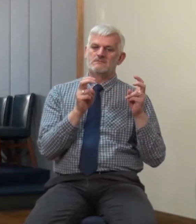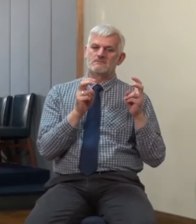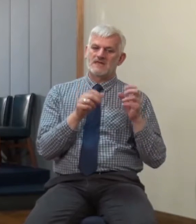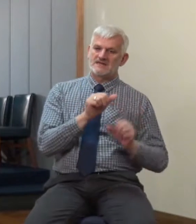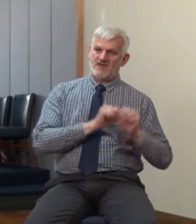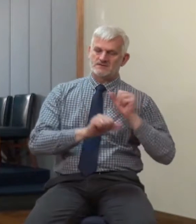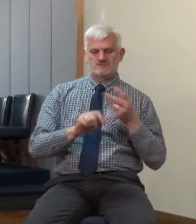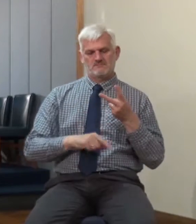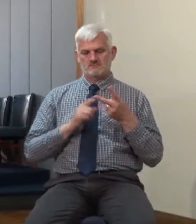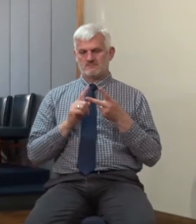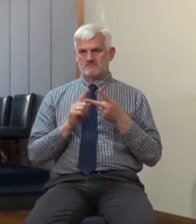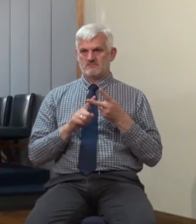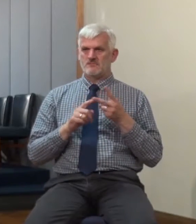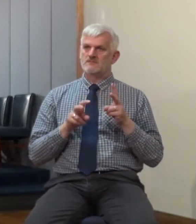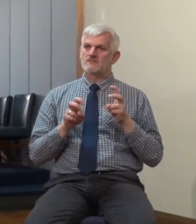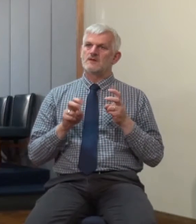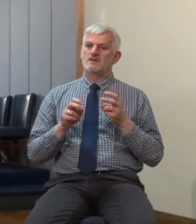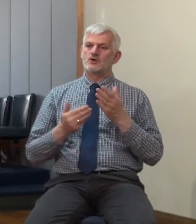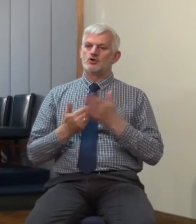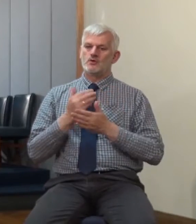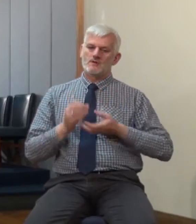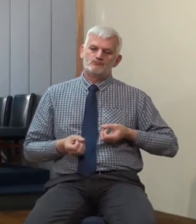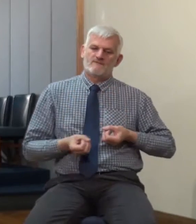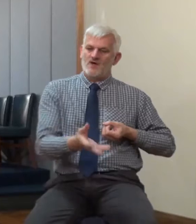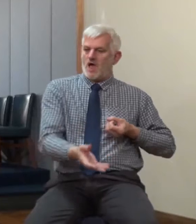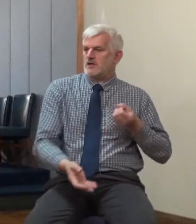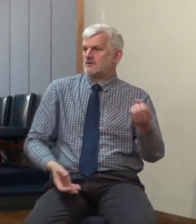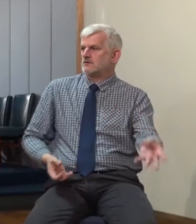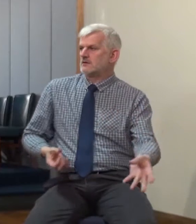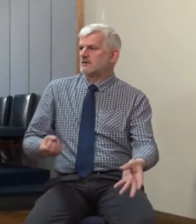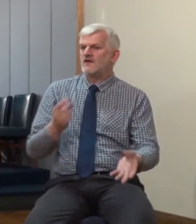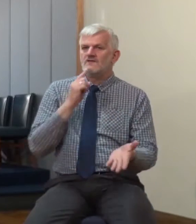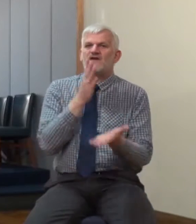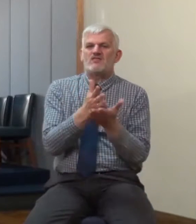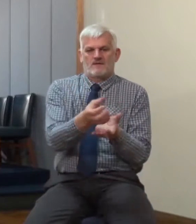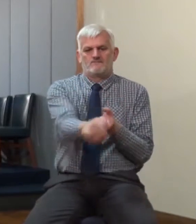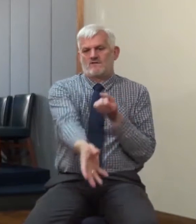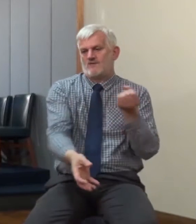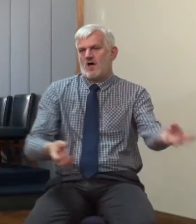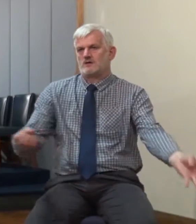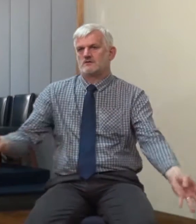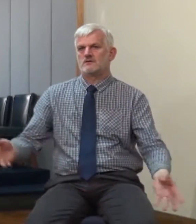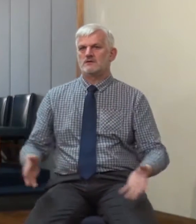only defenders of the faith but they were providers of the faith. they were proclaimers, preachers,